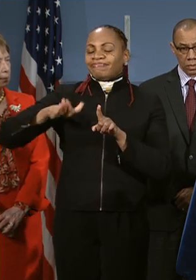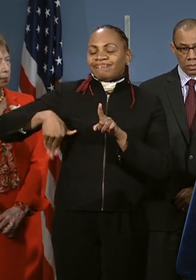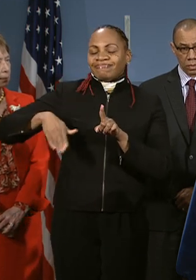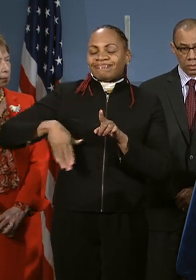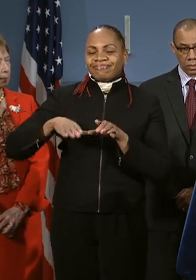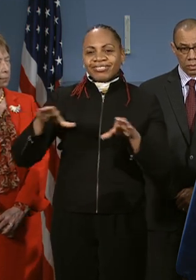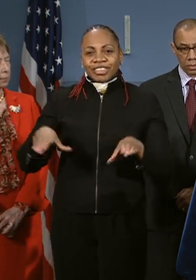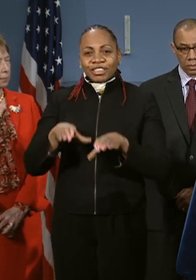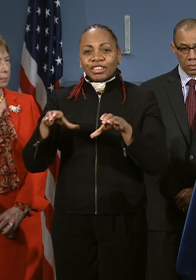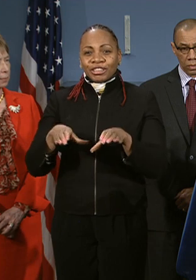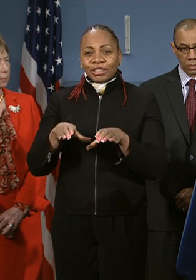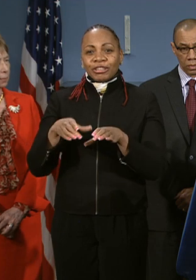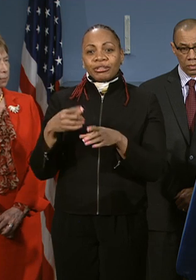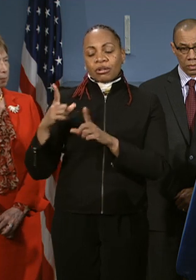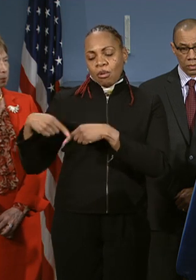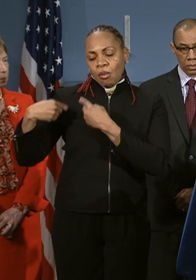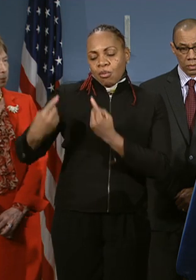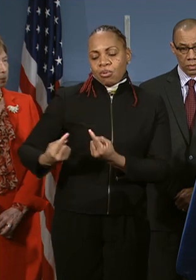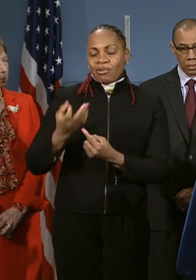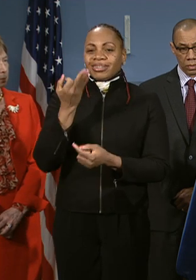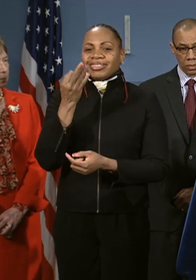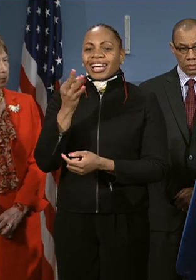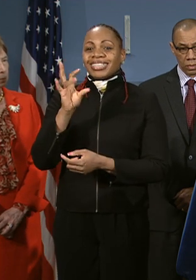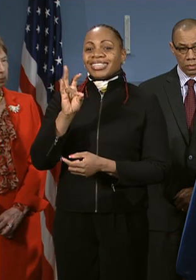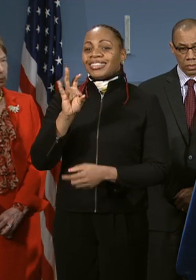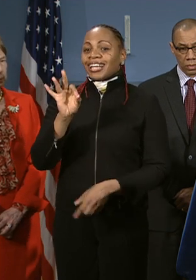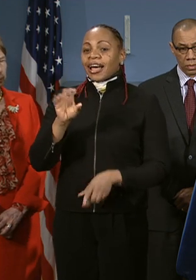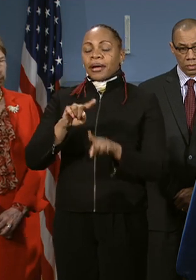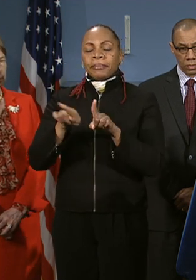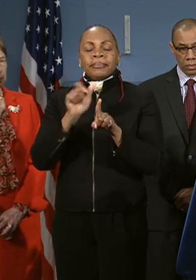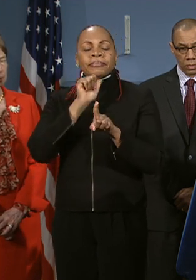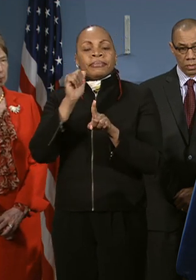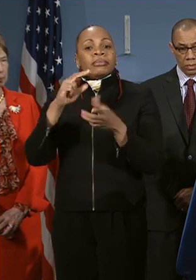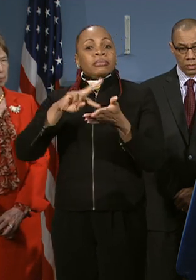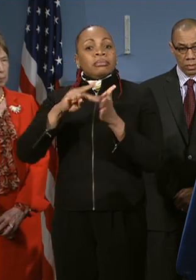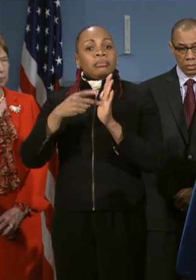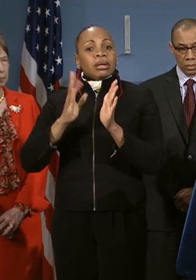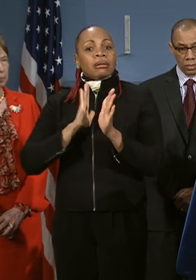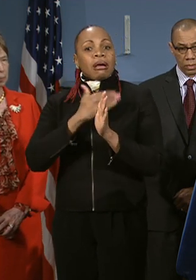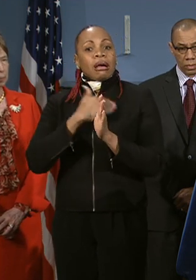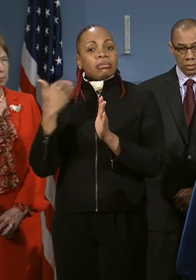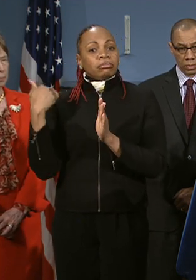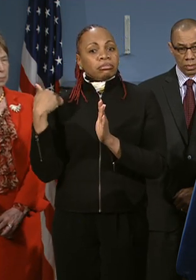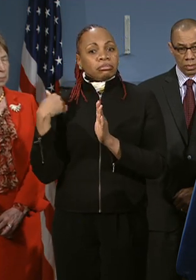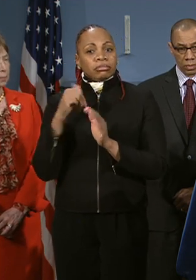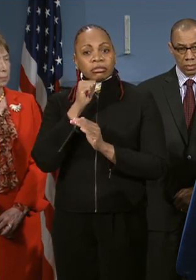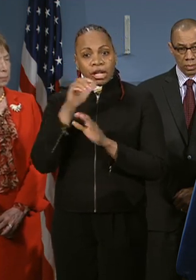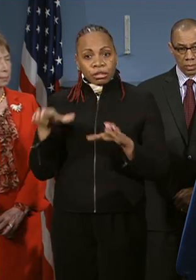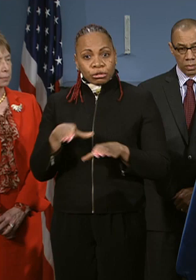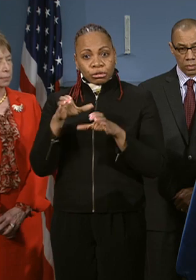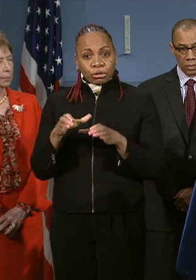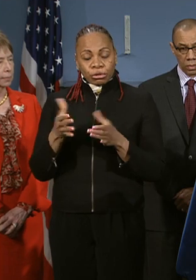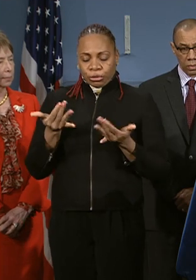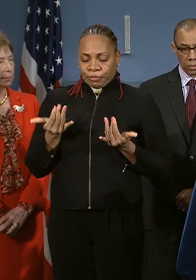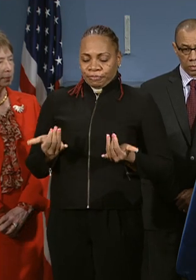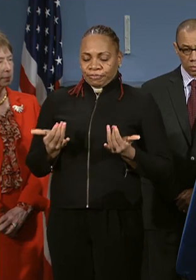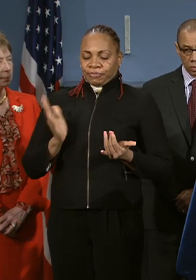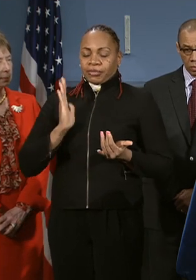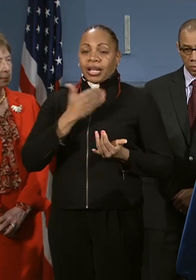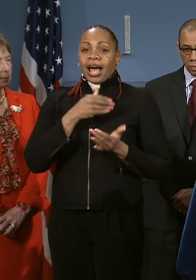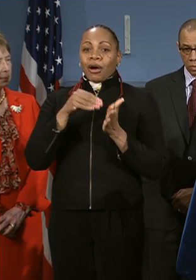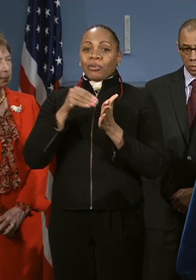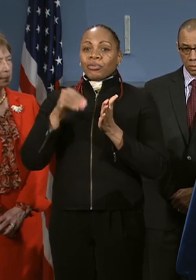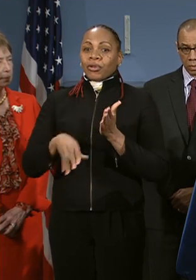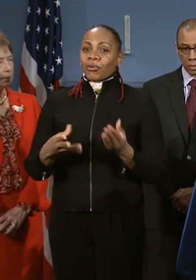1979, but that doesn't mean we don't have a responsibility to do it. Today, our students and parents are having a